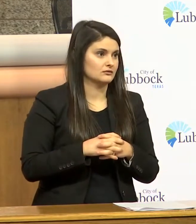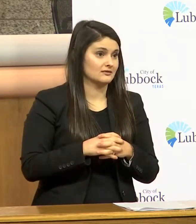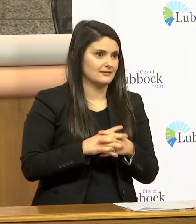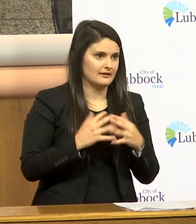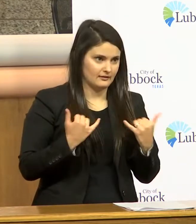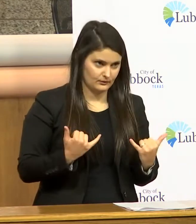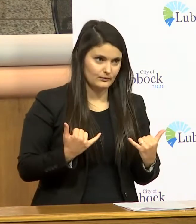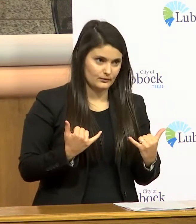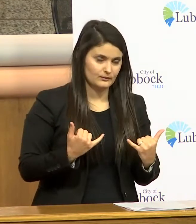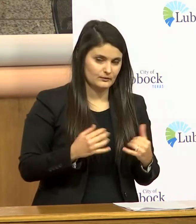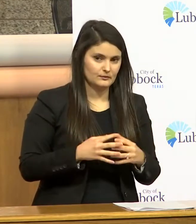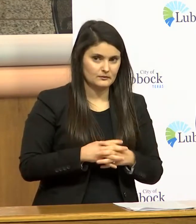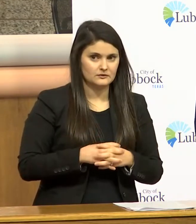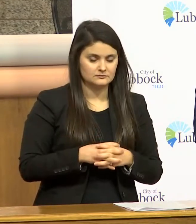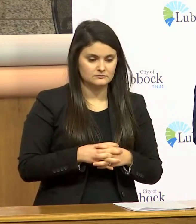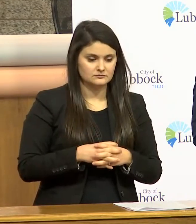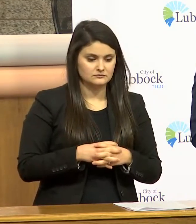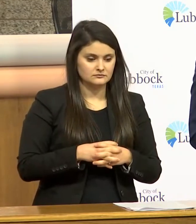it now